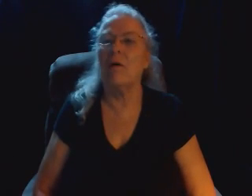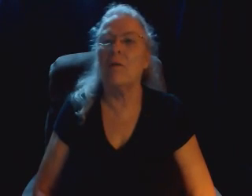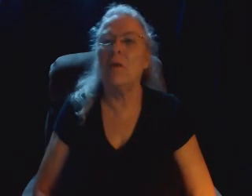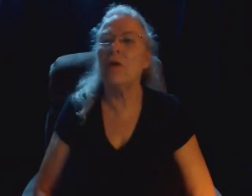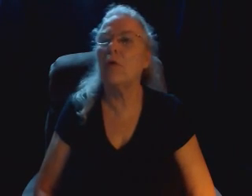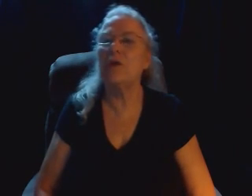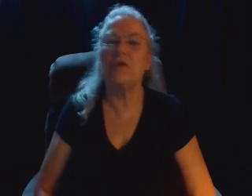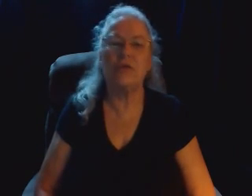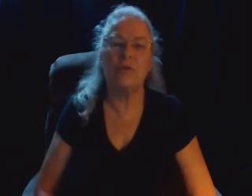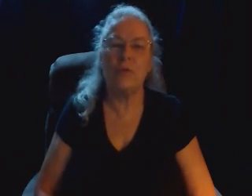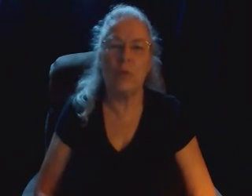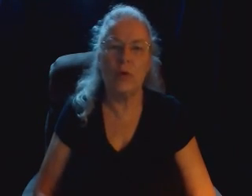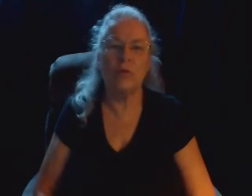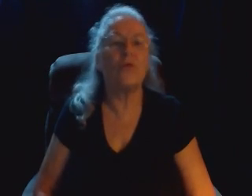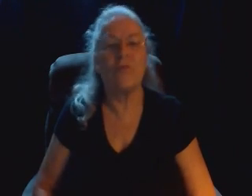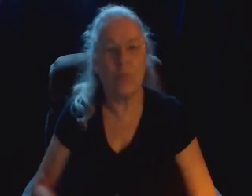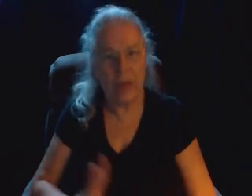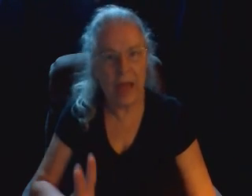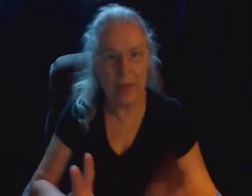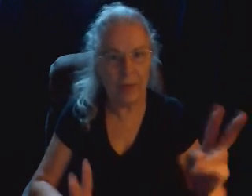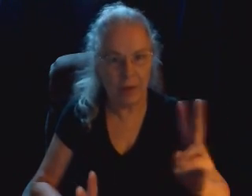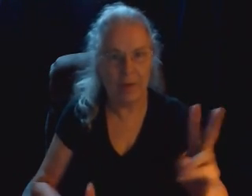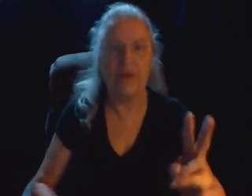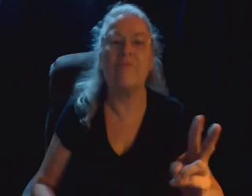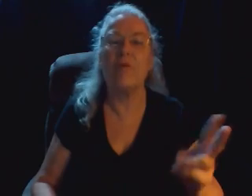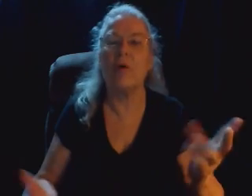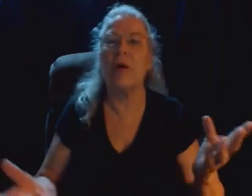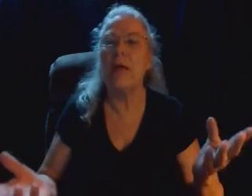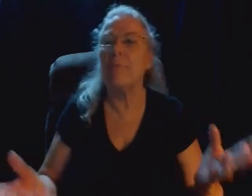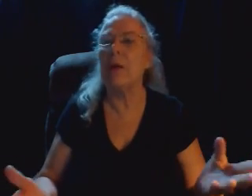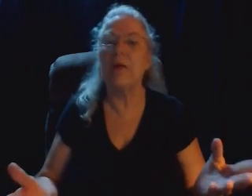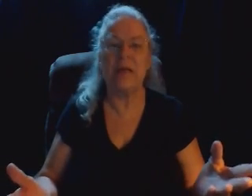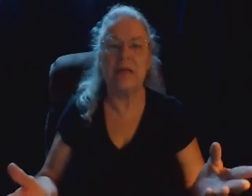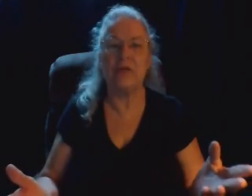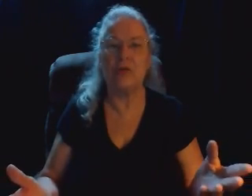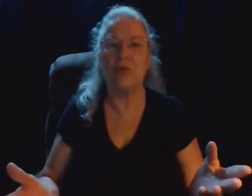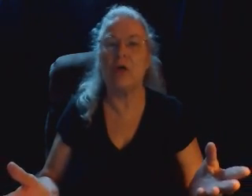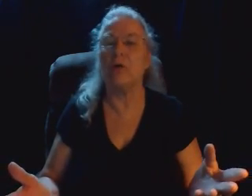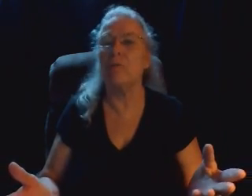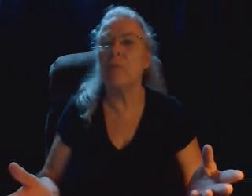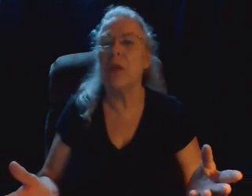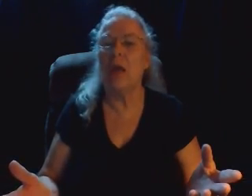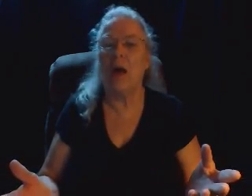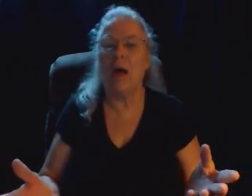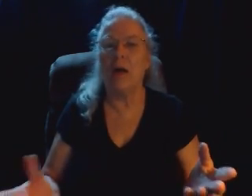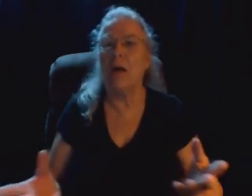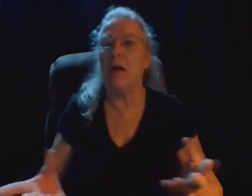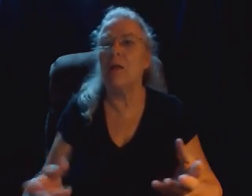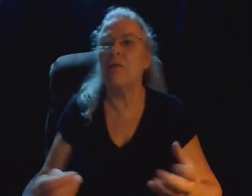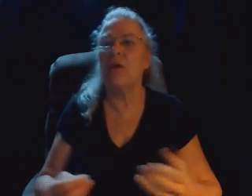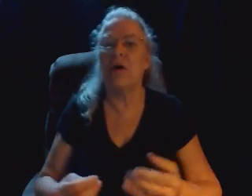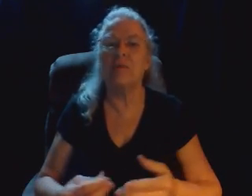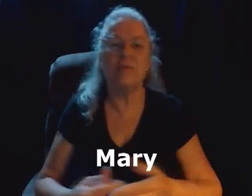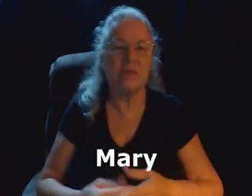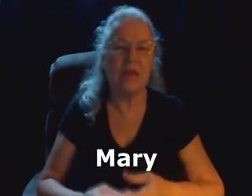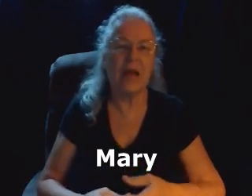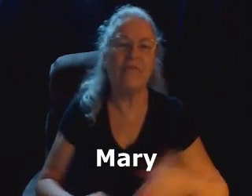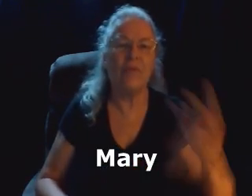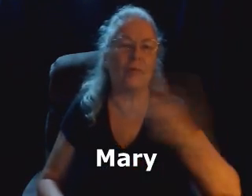We are going to do the words or vocabulary for Mary, did you know? The sign for